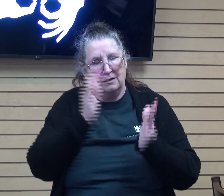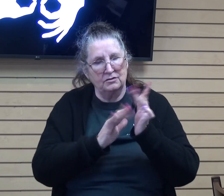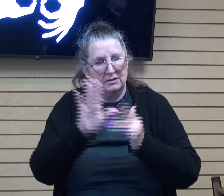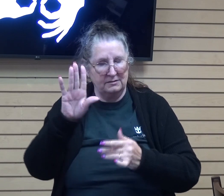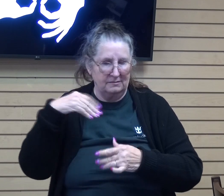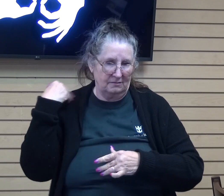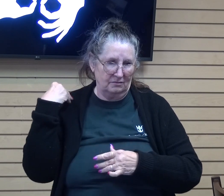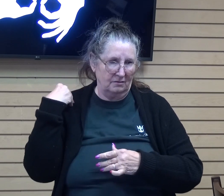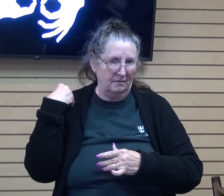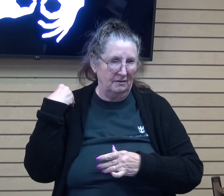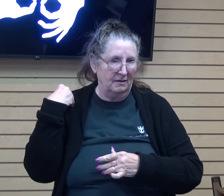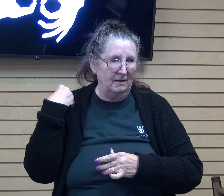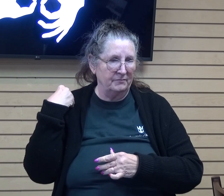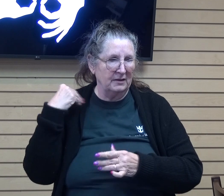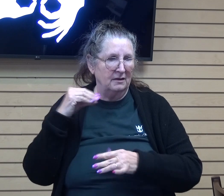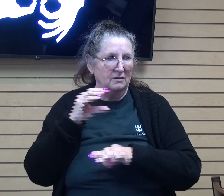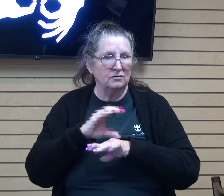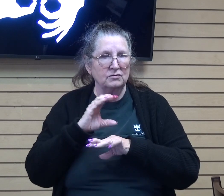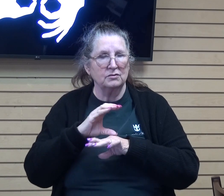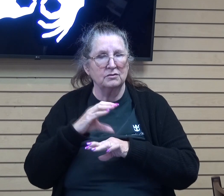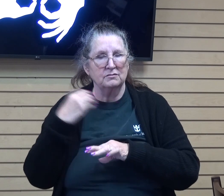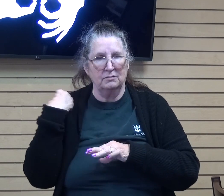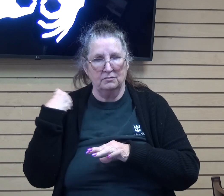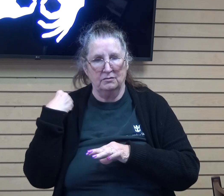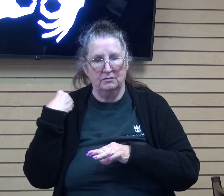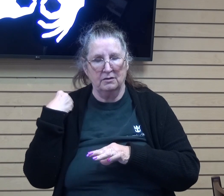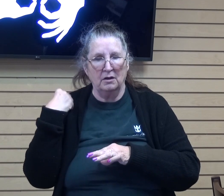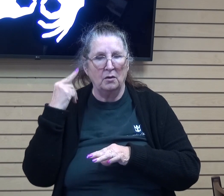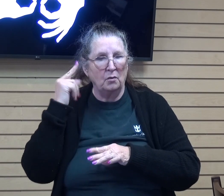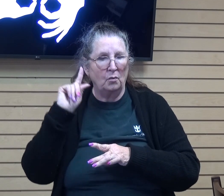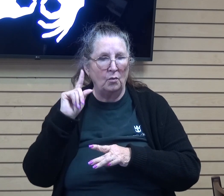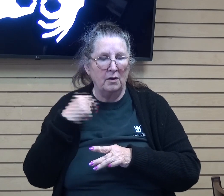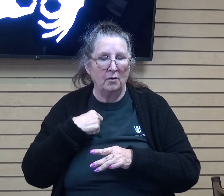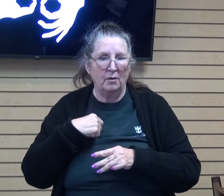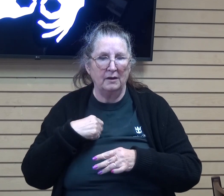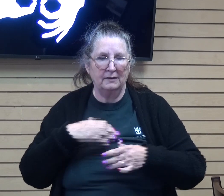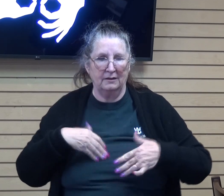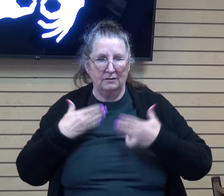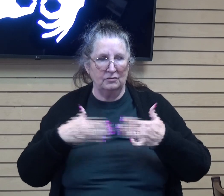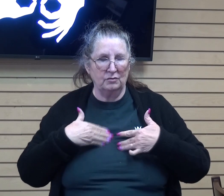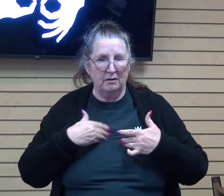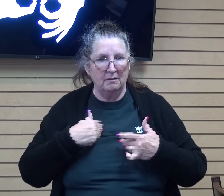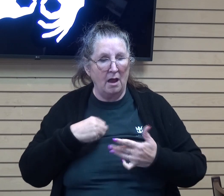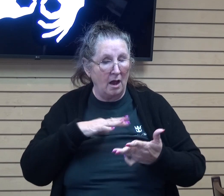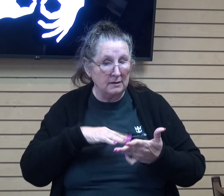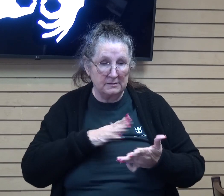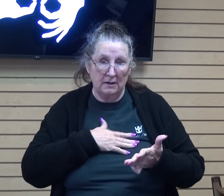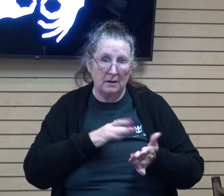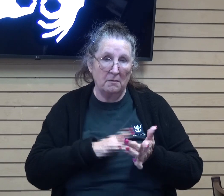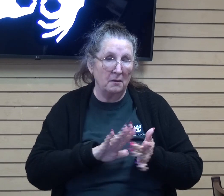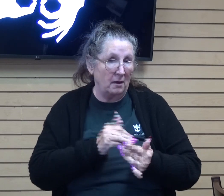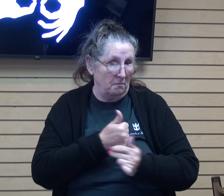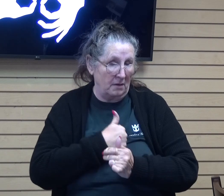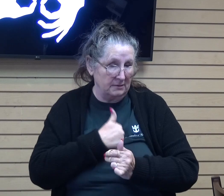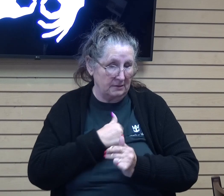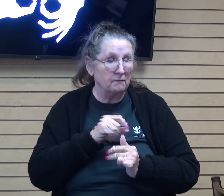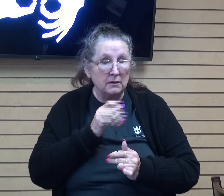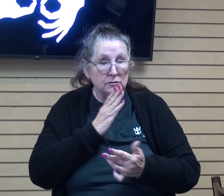church is where the headship will be enjoyed we can say i study my bible on my own and that's great we should do that but we're talking about